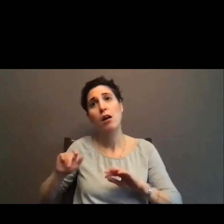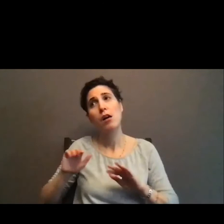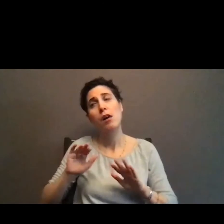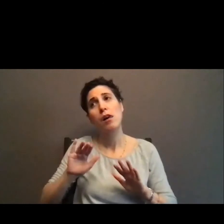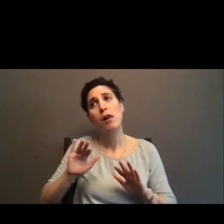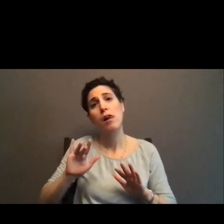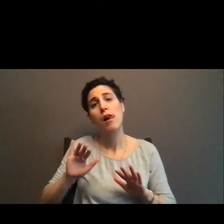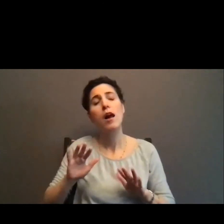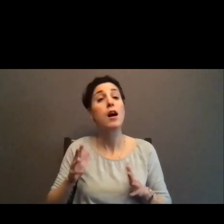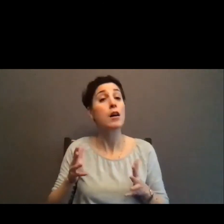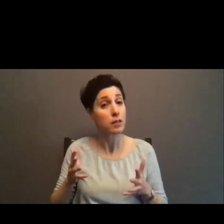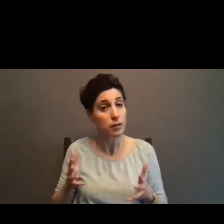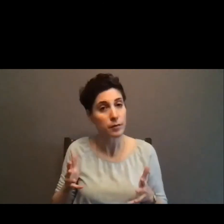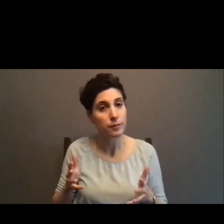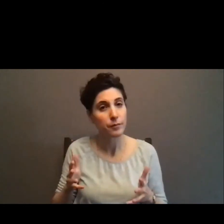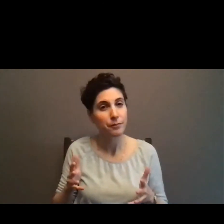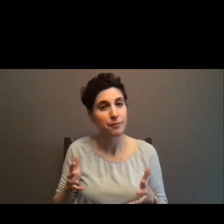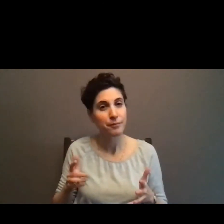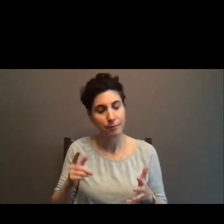language is